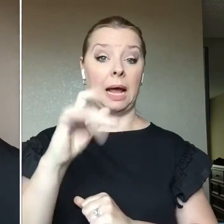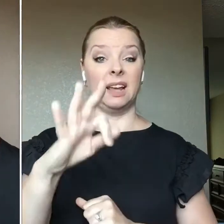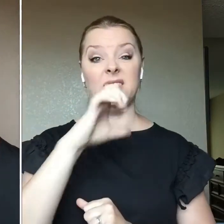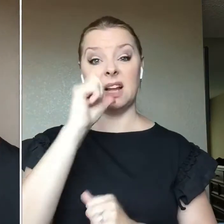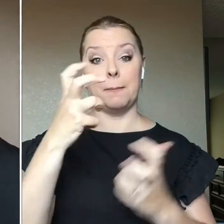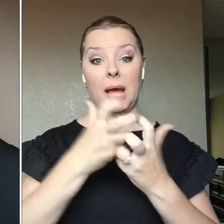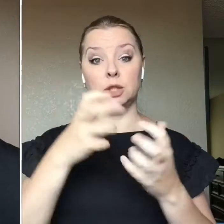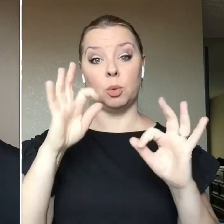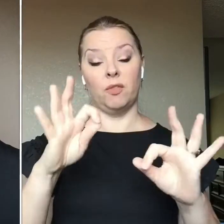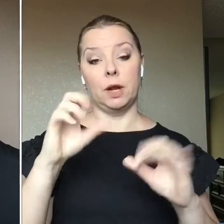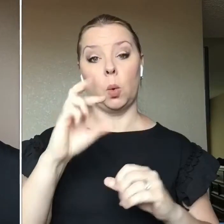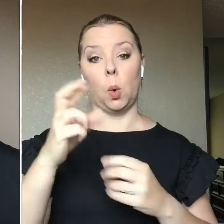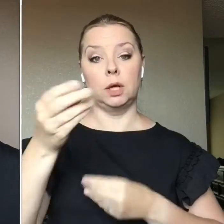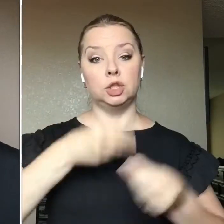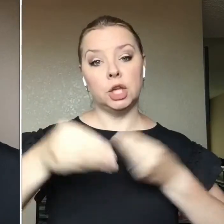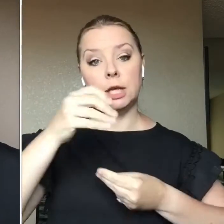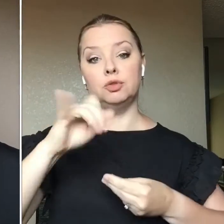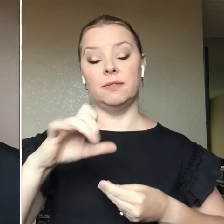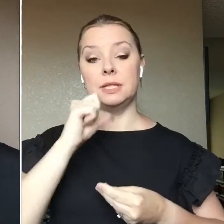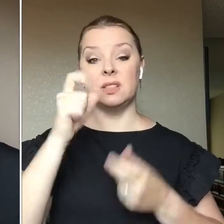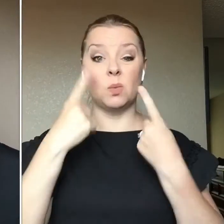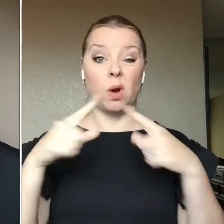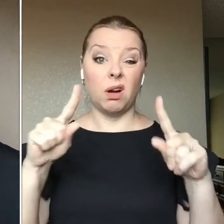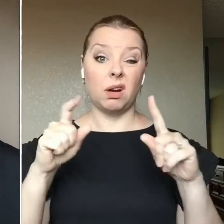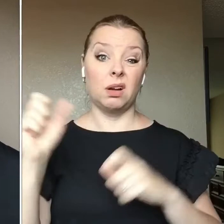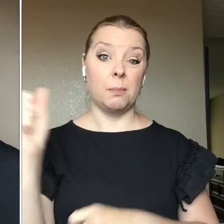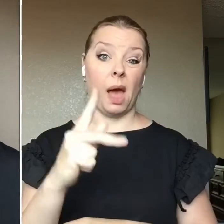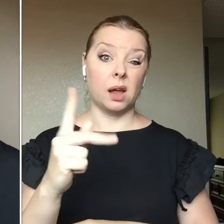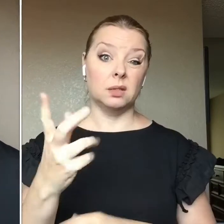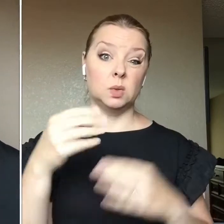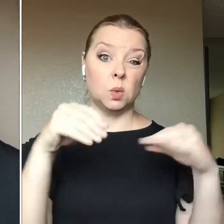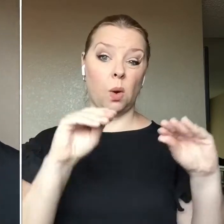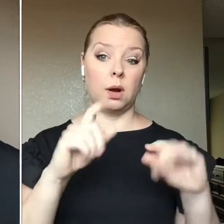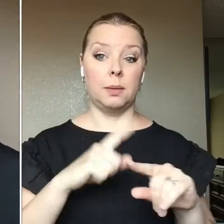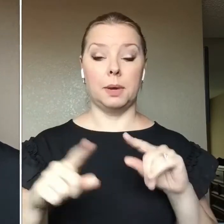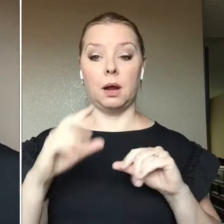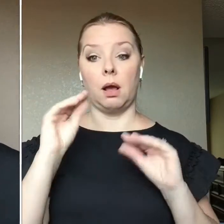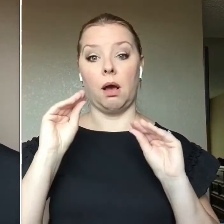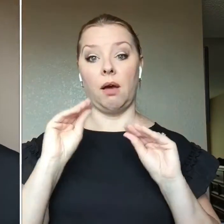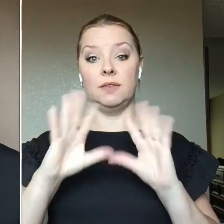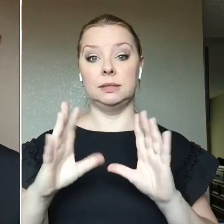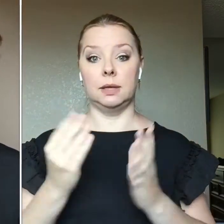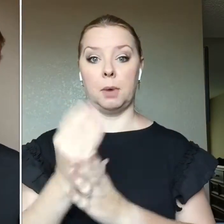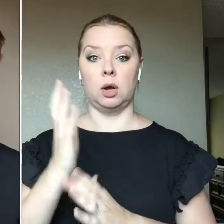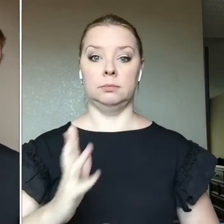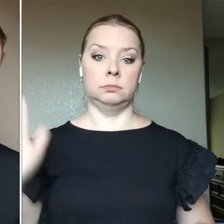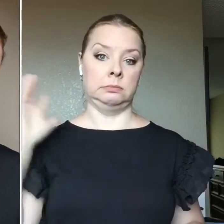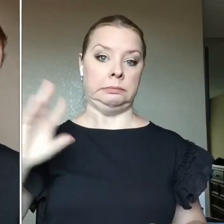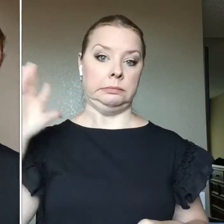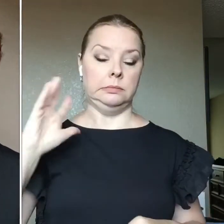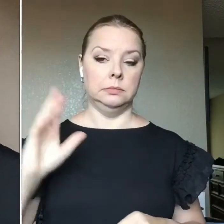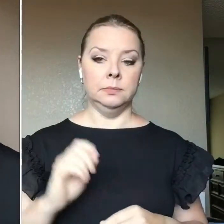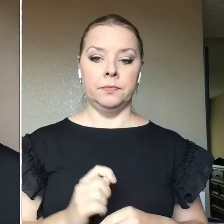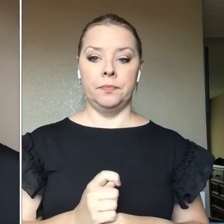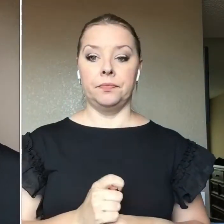So if it's not working for you, you can return it But obviously I purchased this a long time ago So that's not